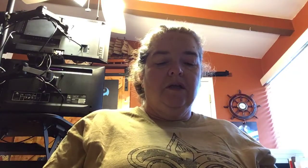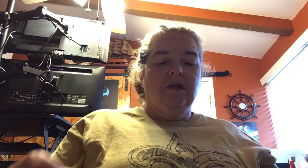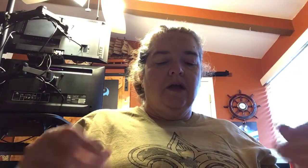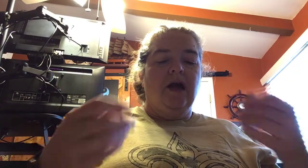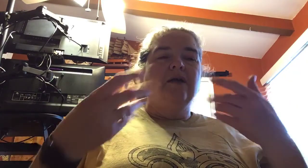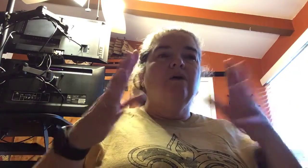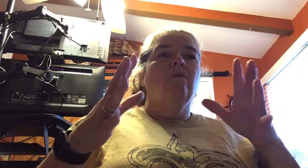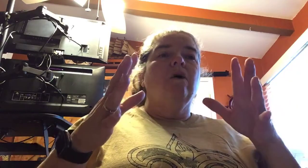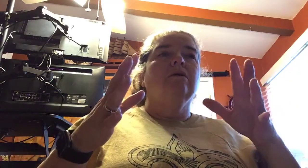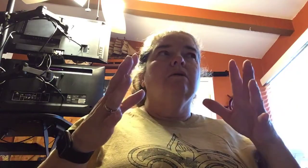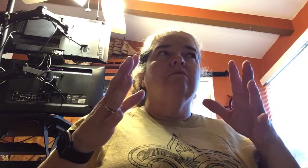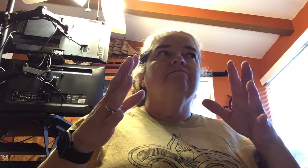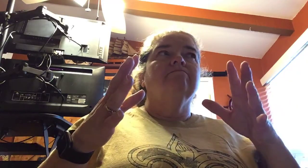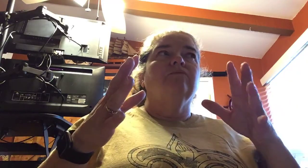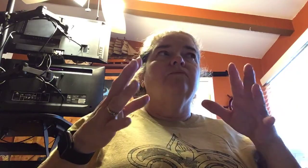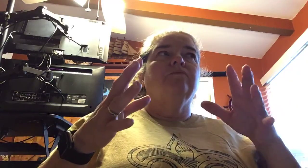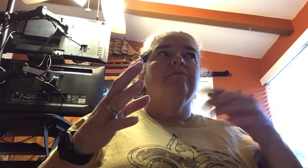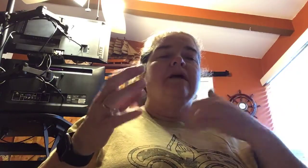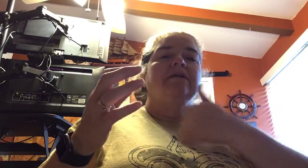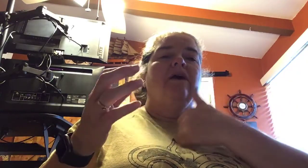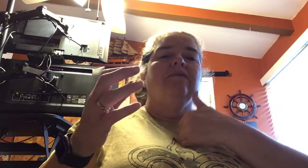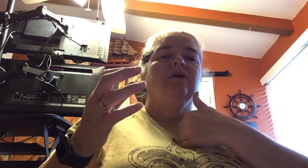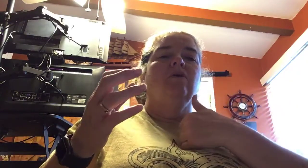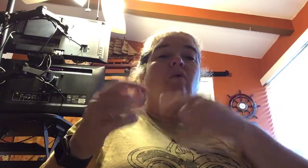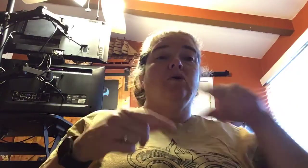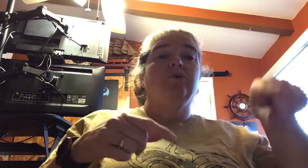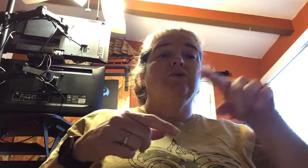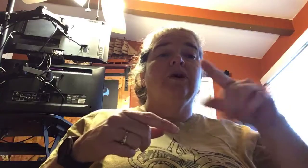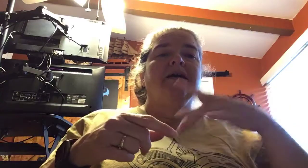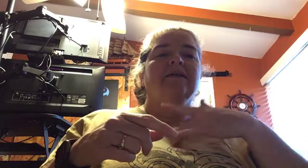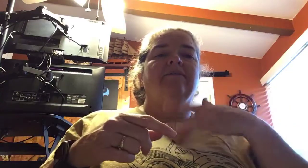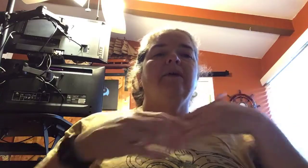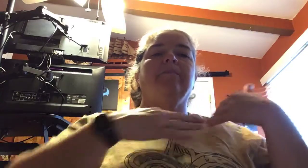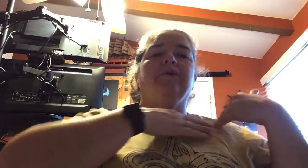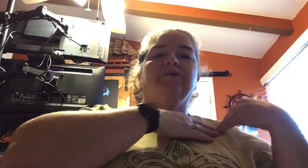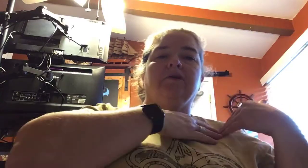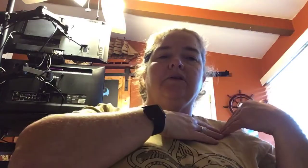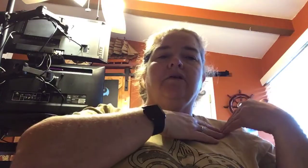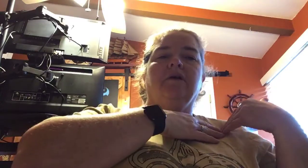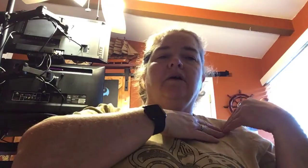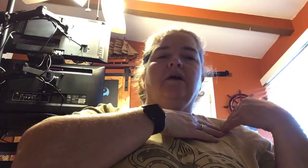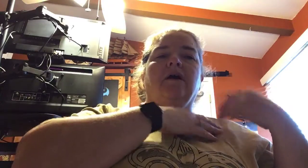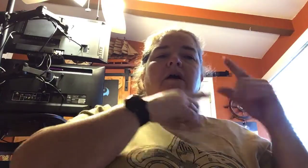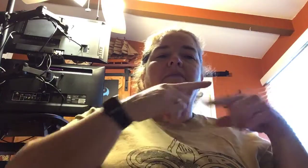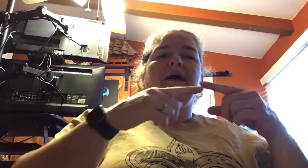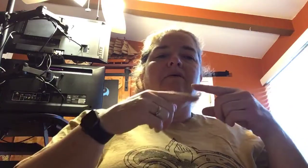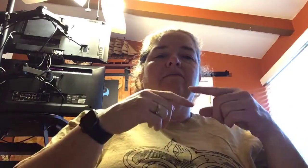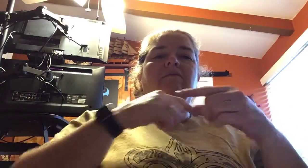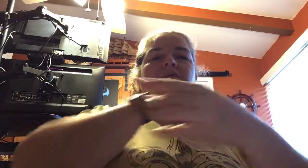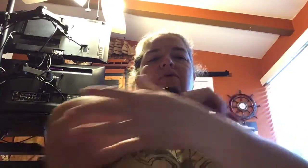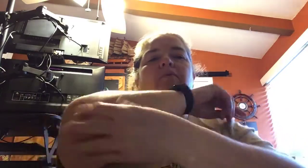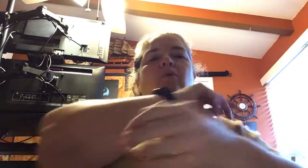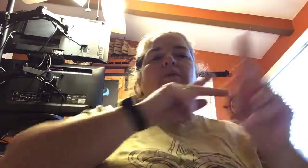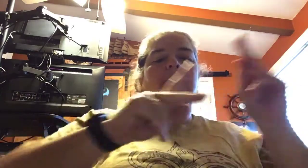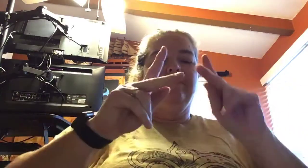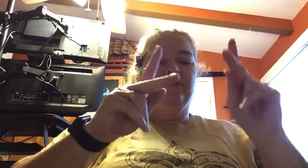I don't want myself or you guys to feel burdened about the poor people.